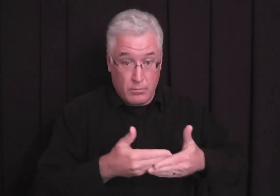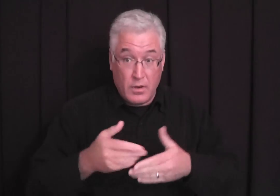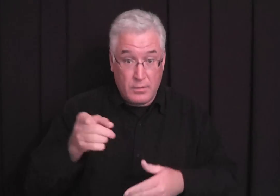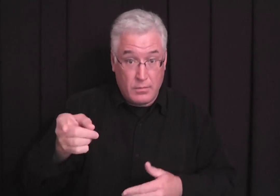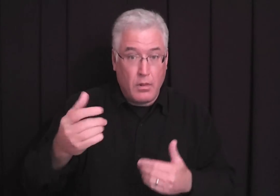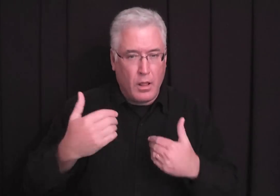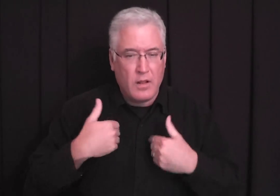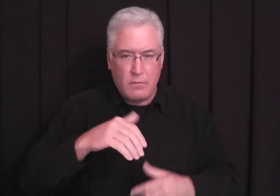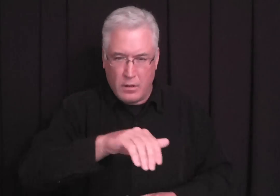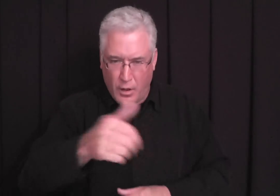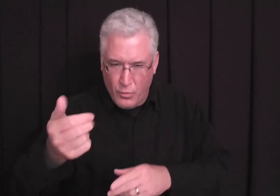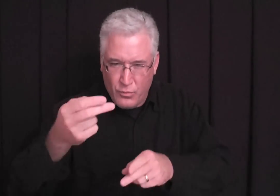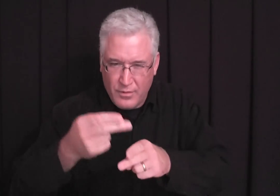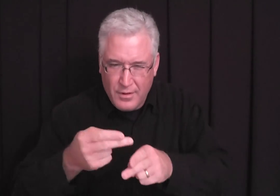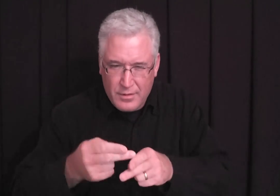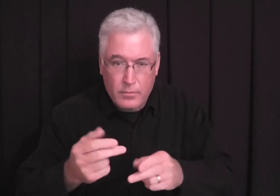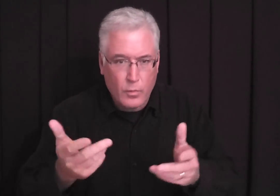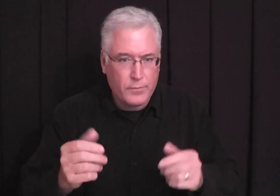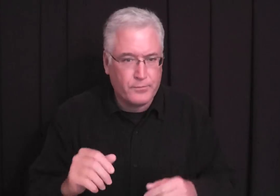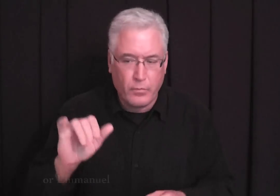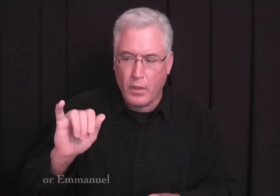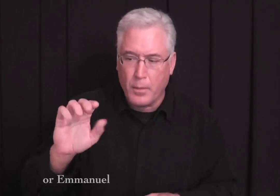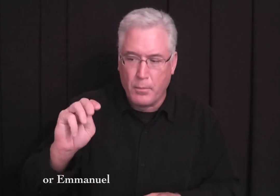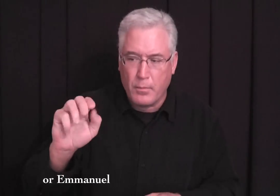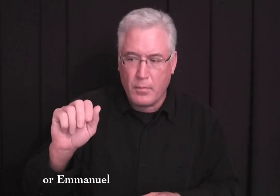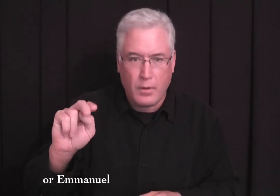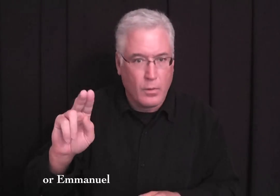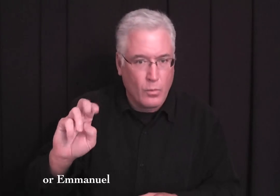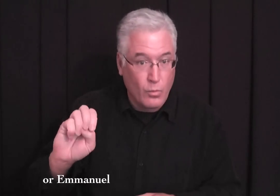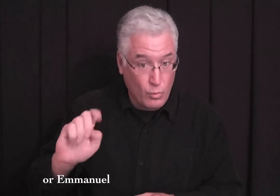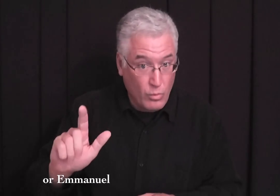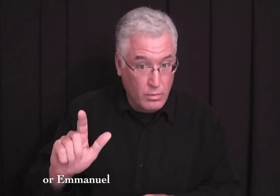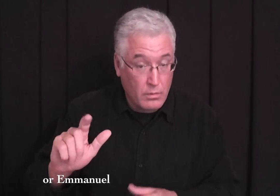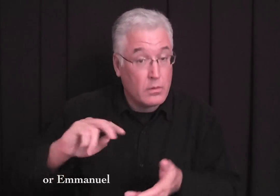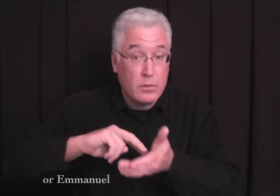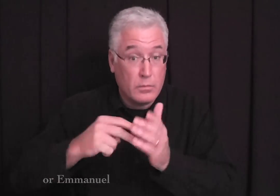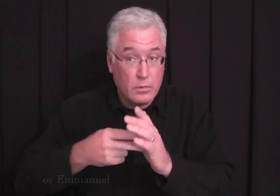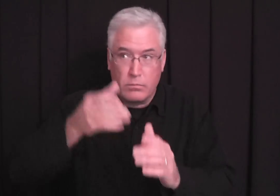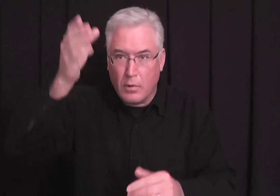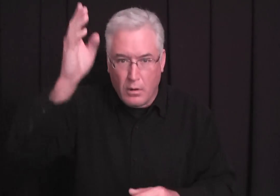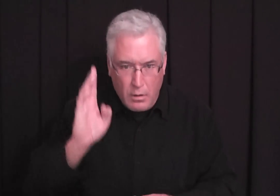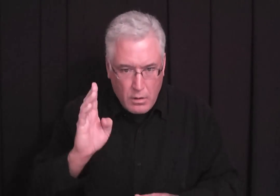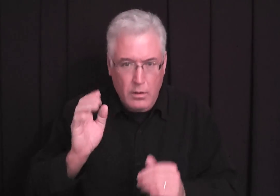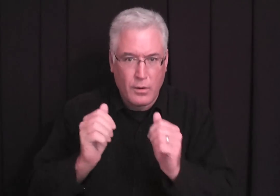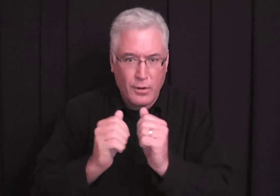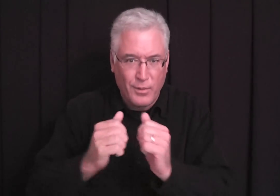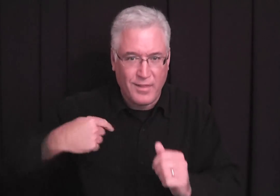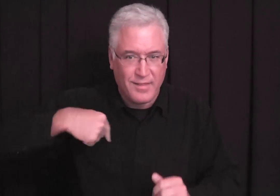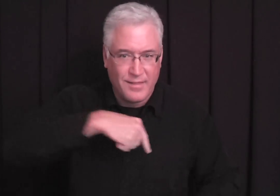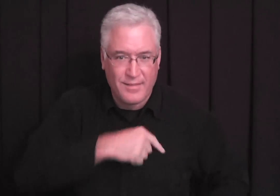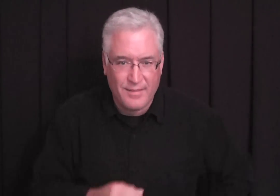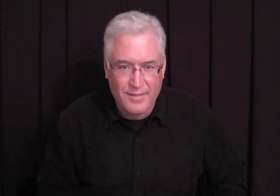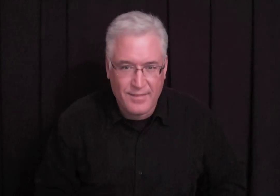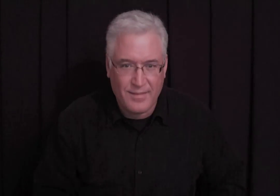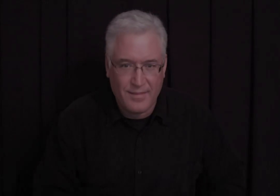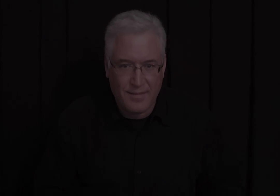The baby had another name. Emmanuel. And that means God with us.